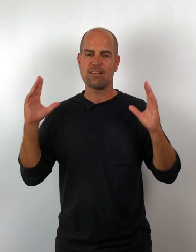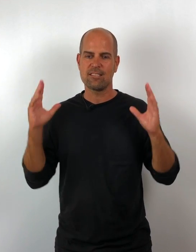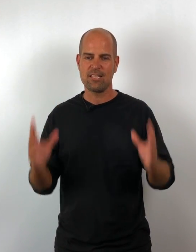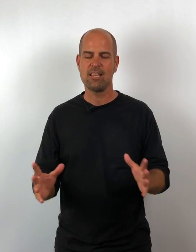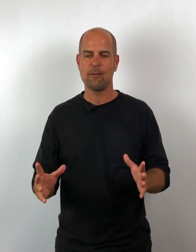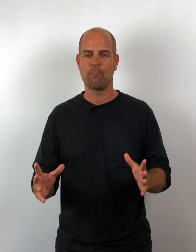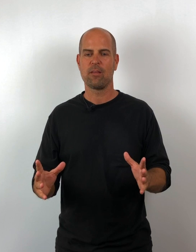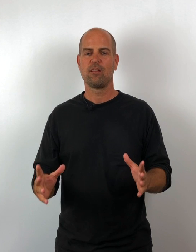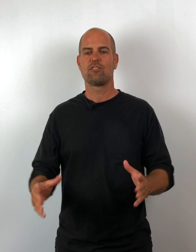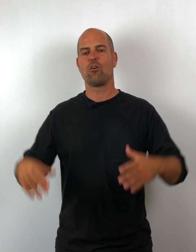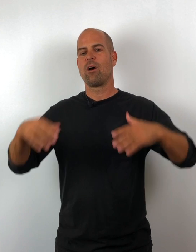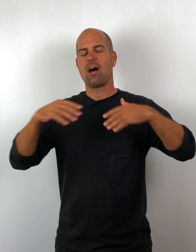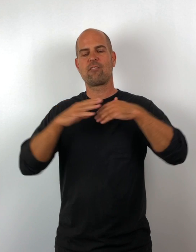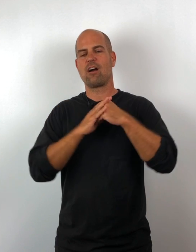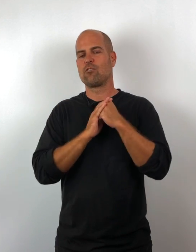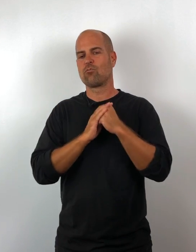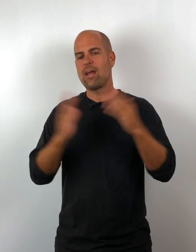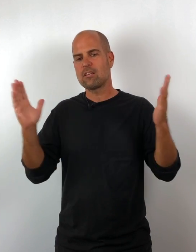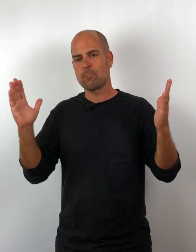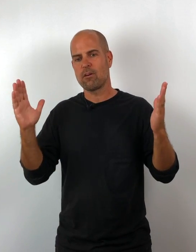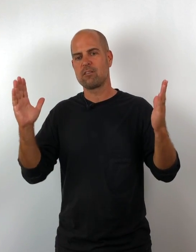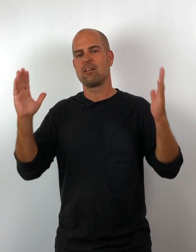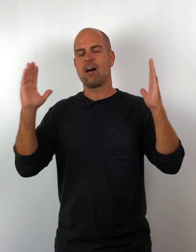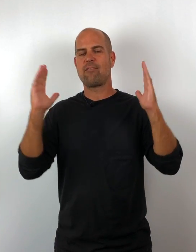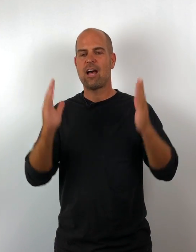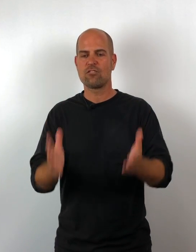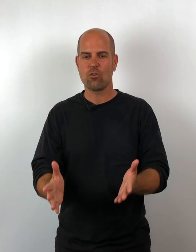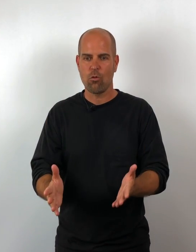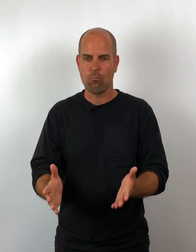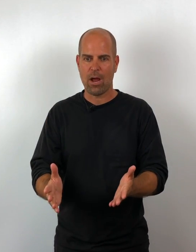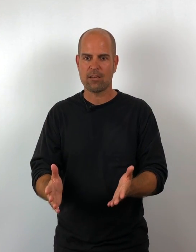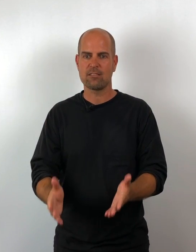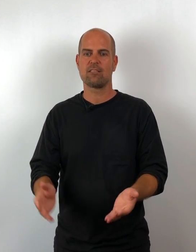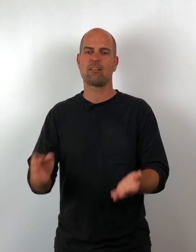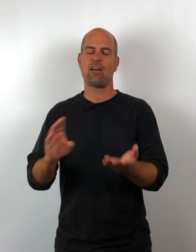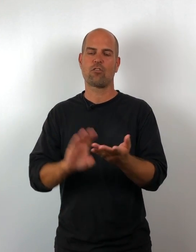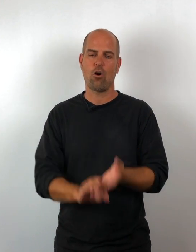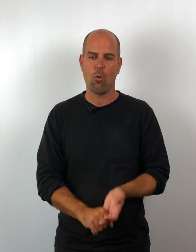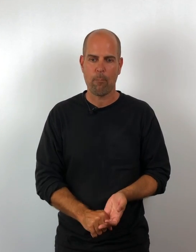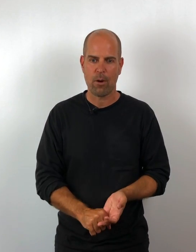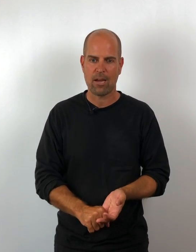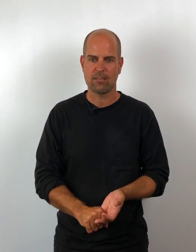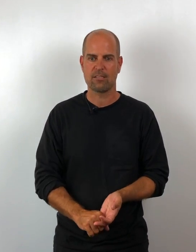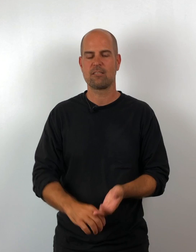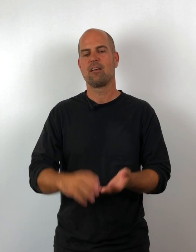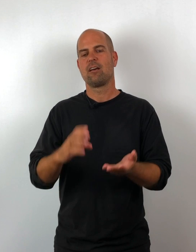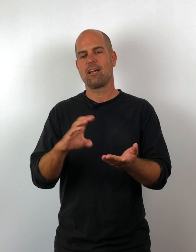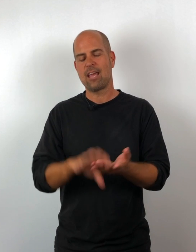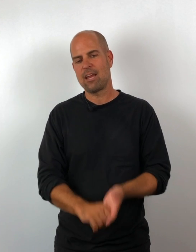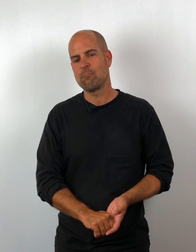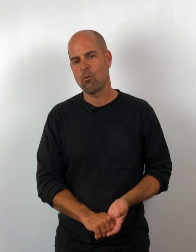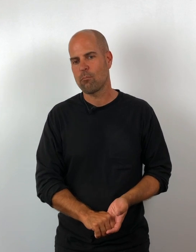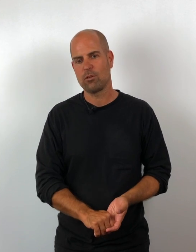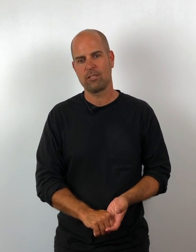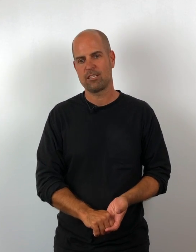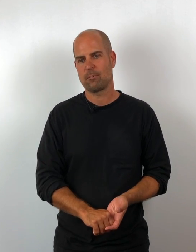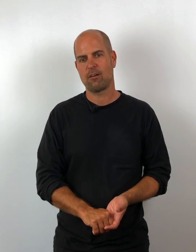team. So I've got great experience. I've had solo practices. I've had co-op practices. Again, more multidisciplinary